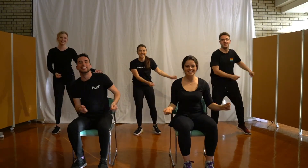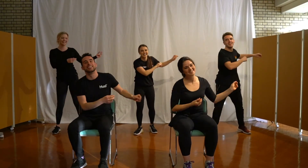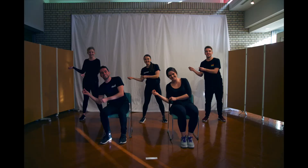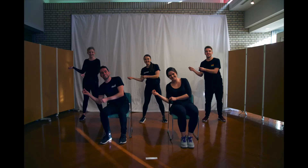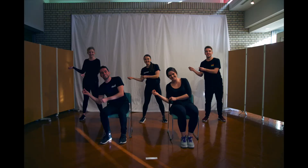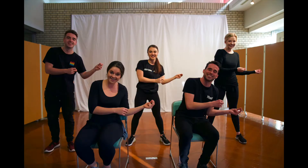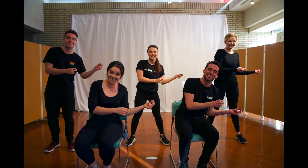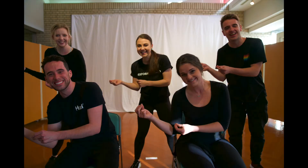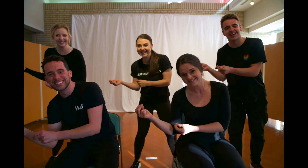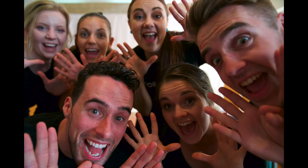3, 2, 1